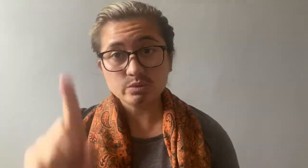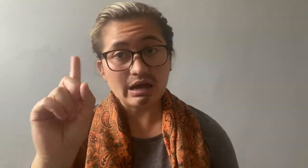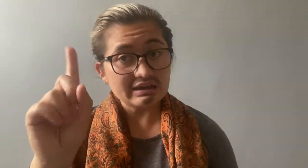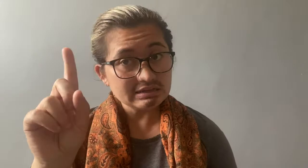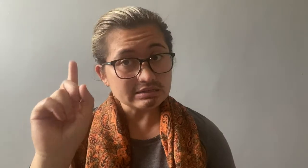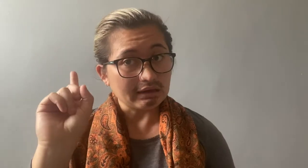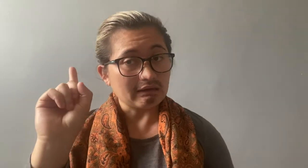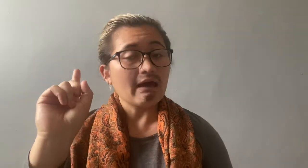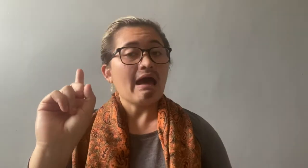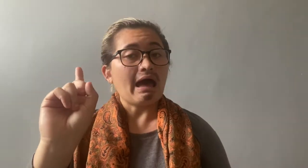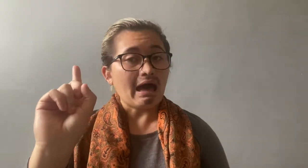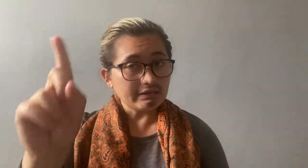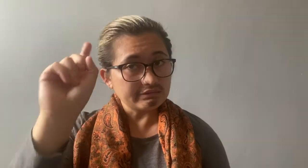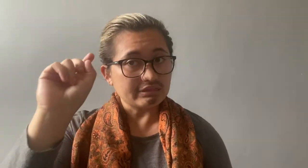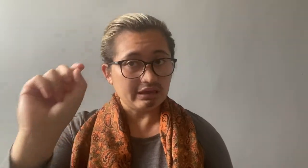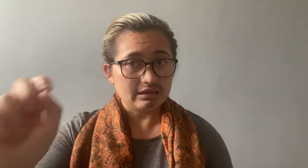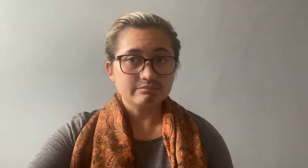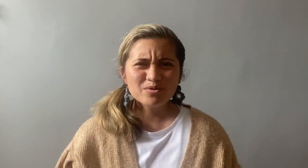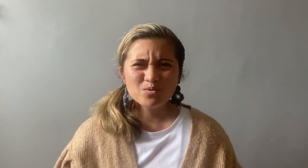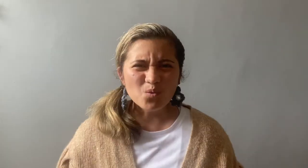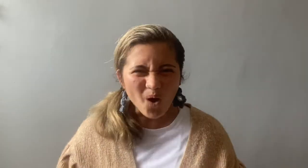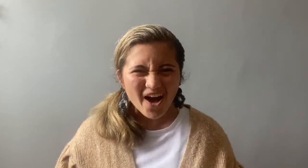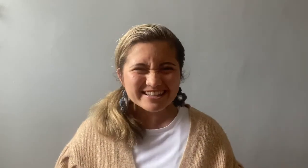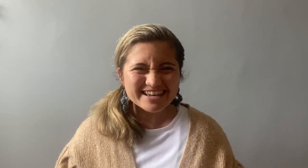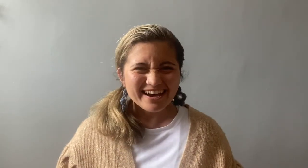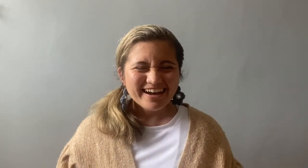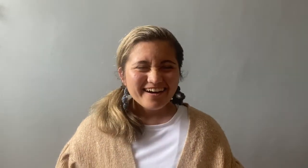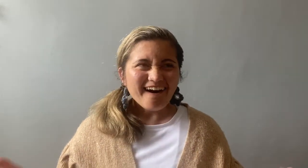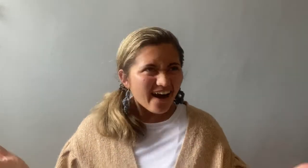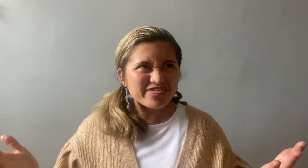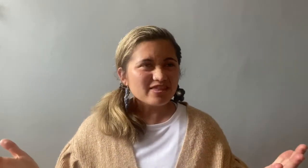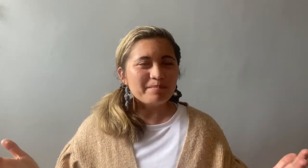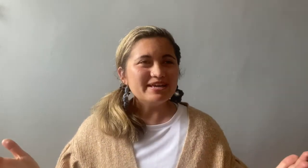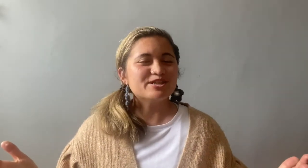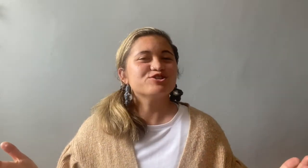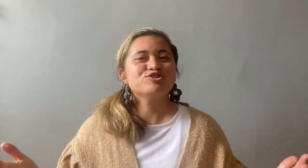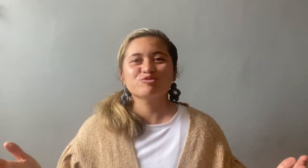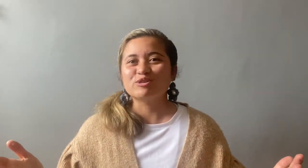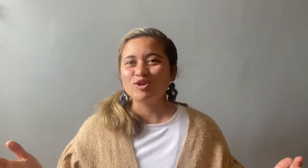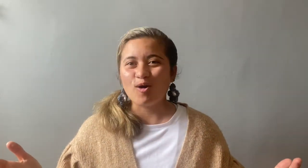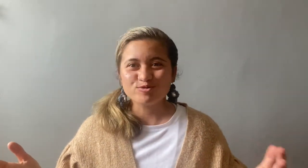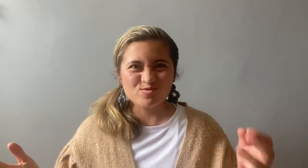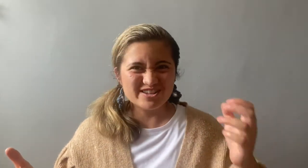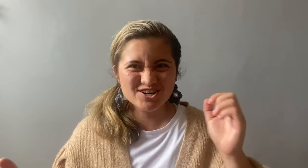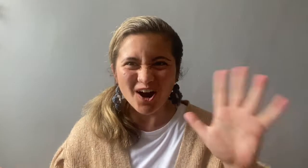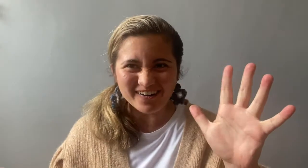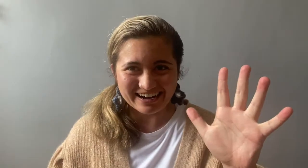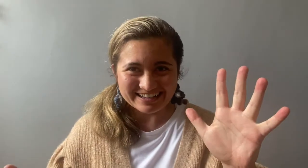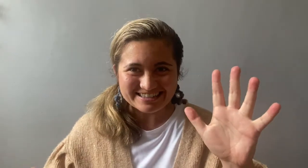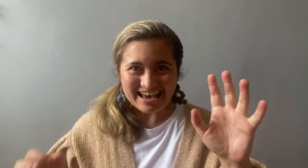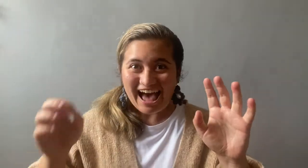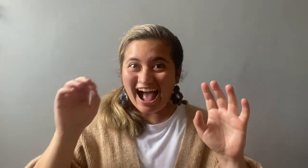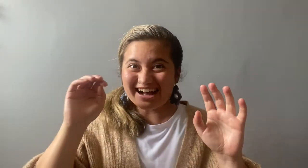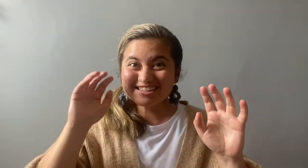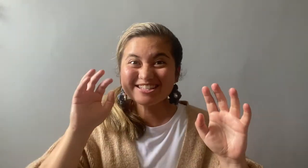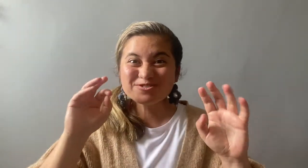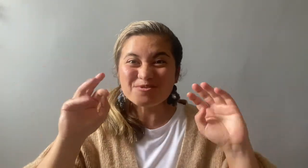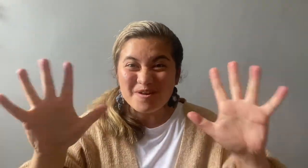we are eating healthy. What? I think the pizza should just be topped with chocolates and sweets.